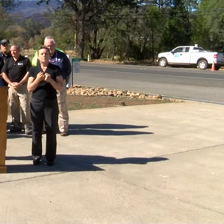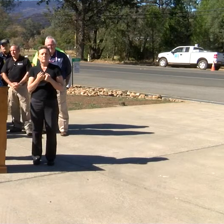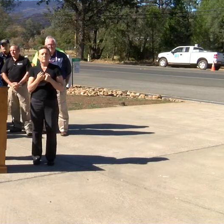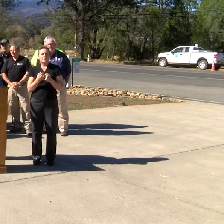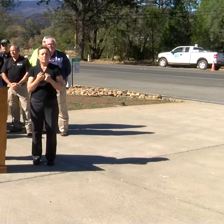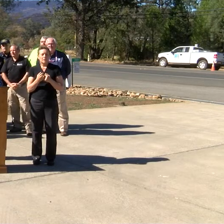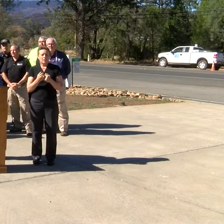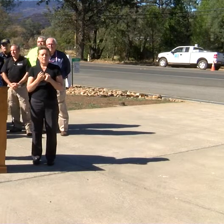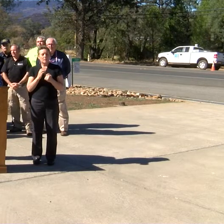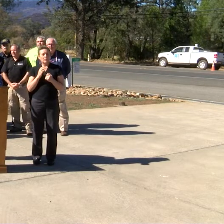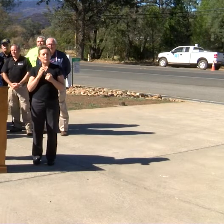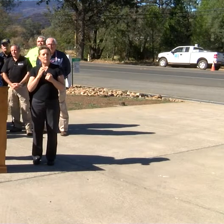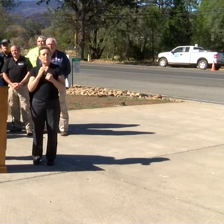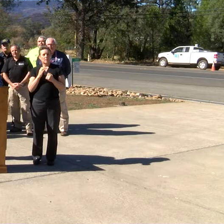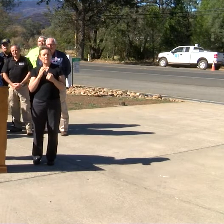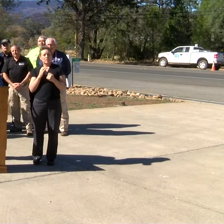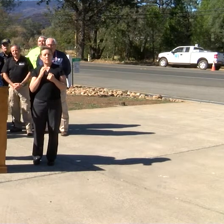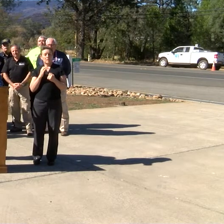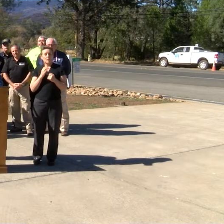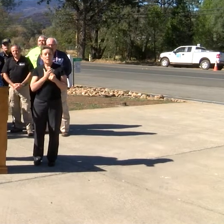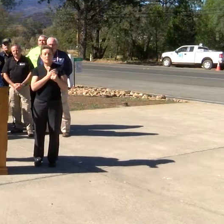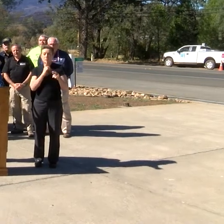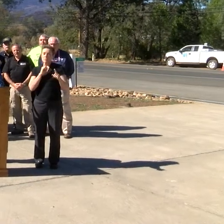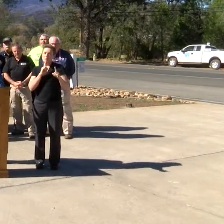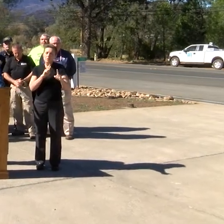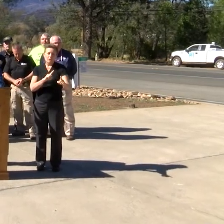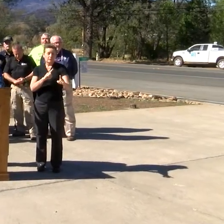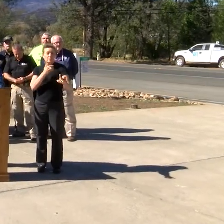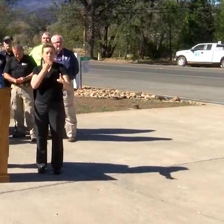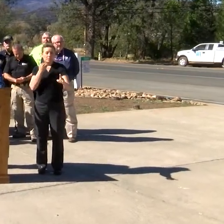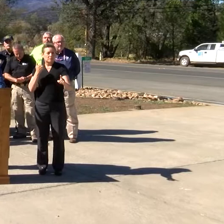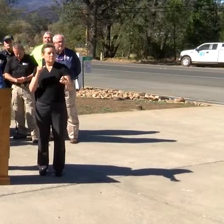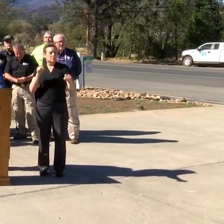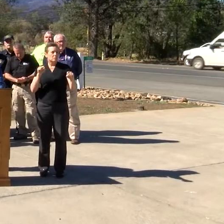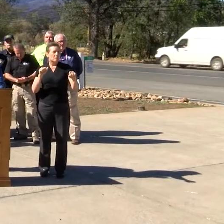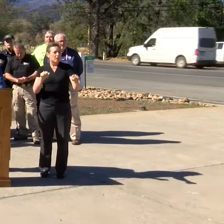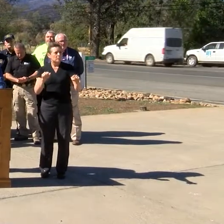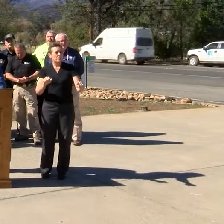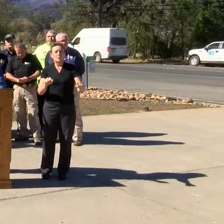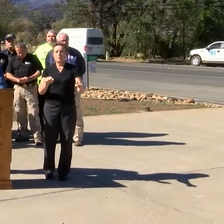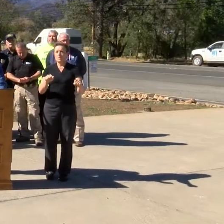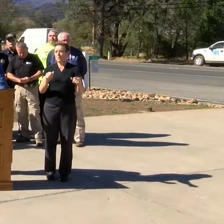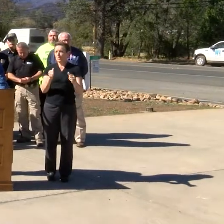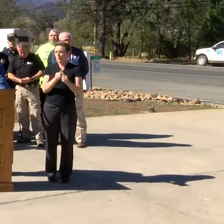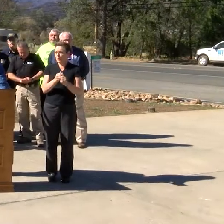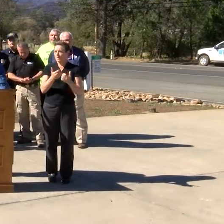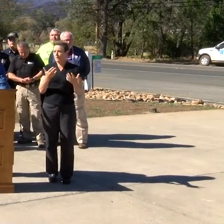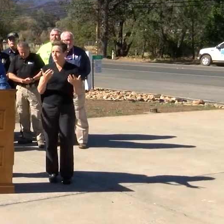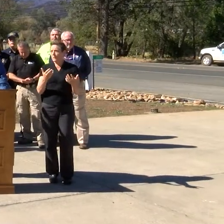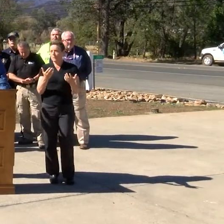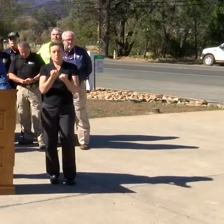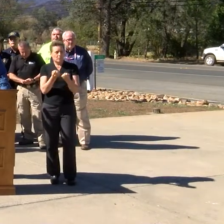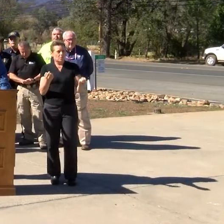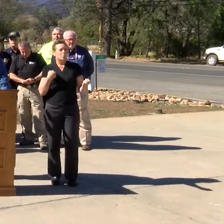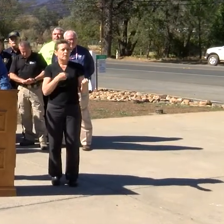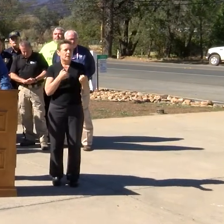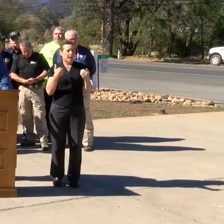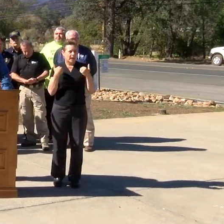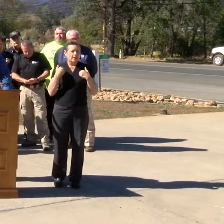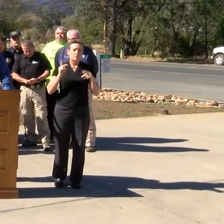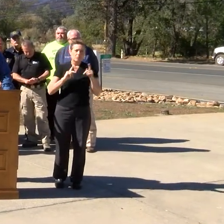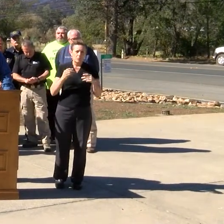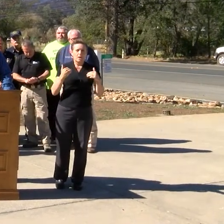Our response was as adequate as it could possibly be with the resources we had available, but what's important today for the